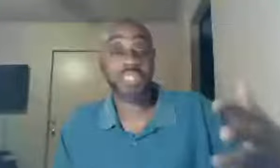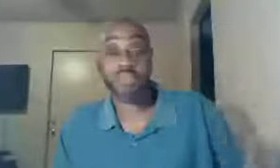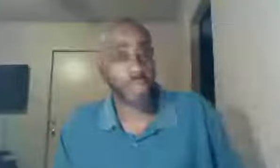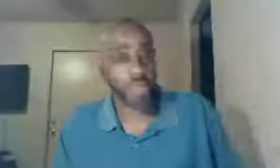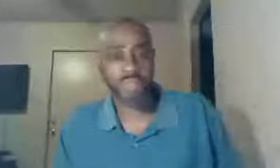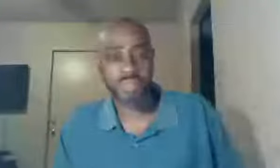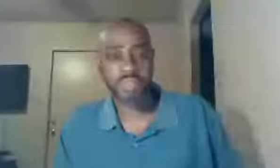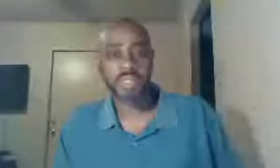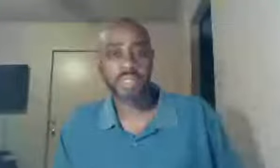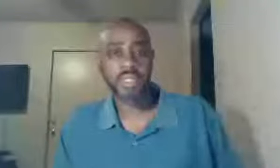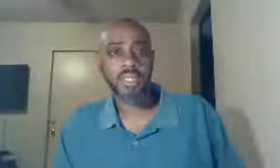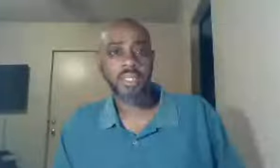in the pews,